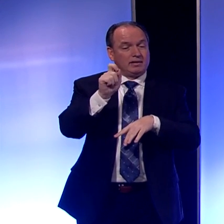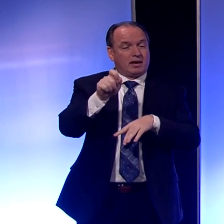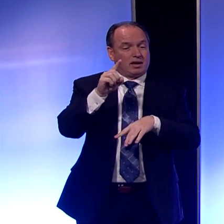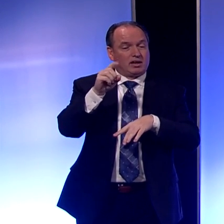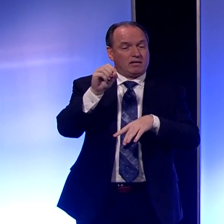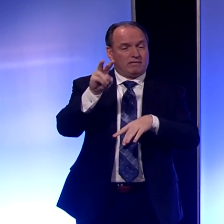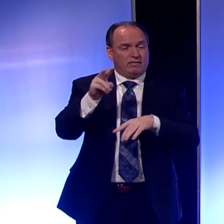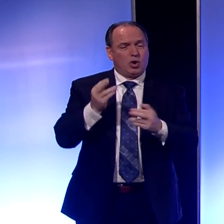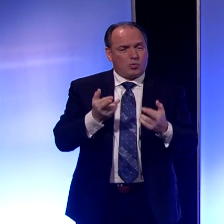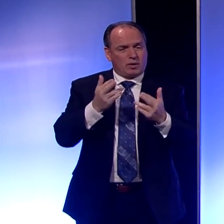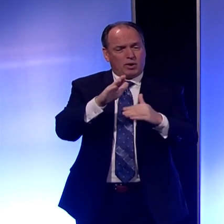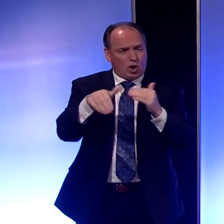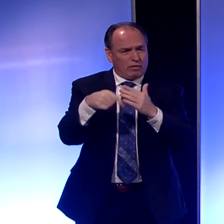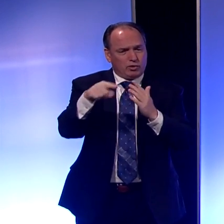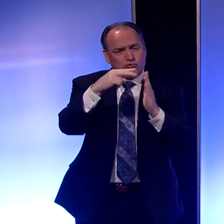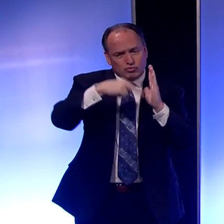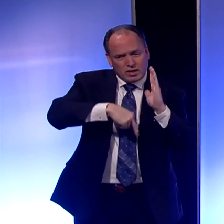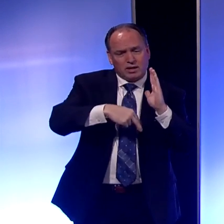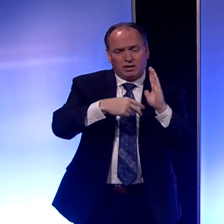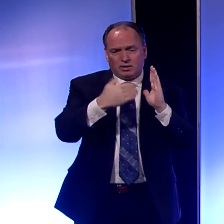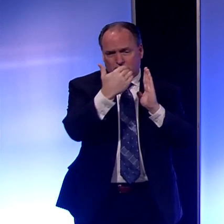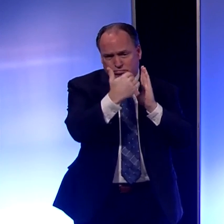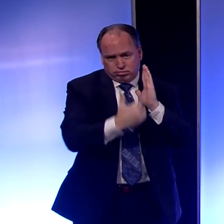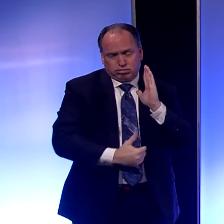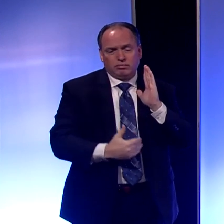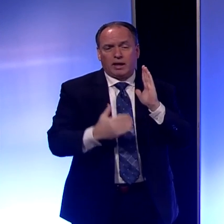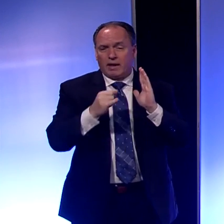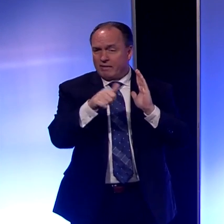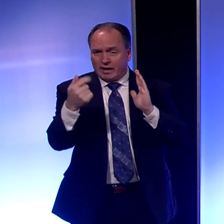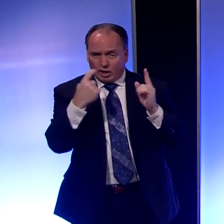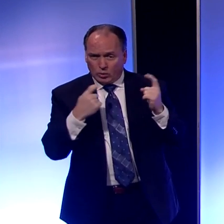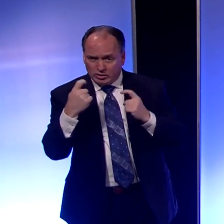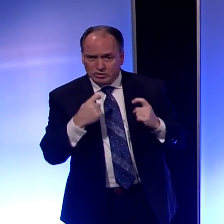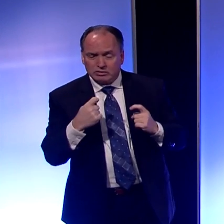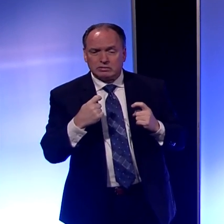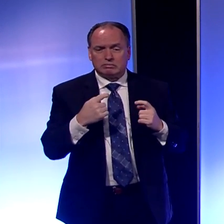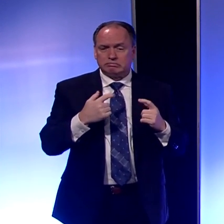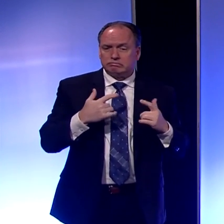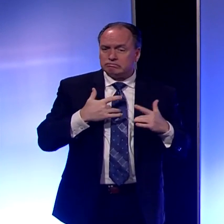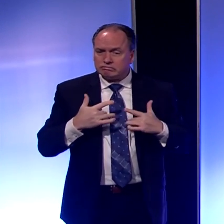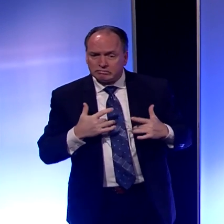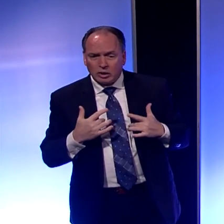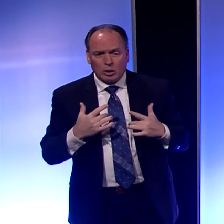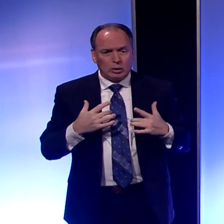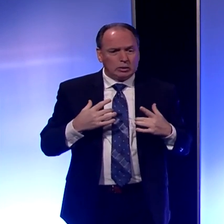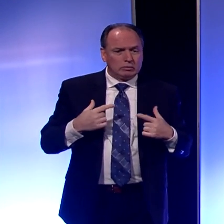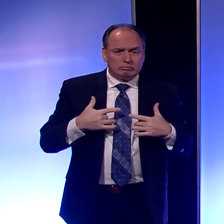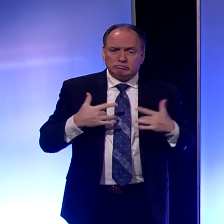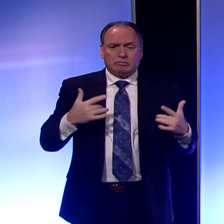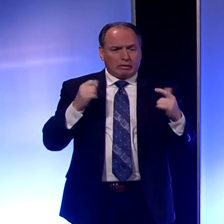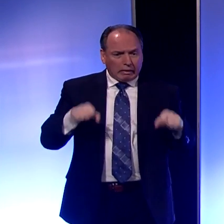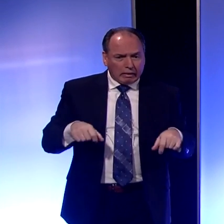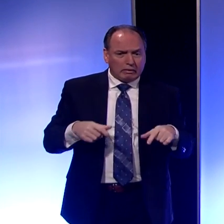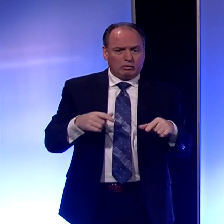recommend you all look at those if you have any questions about what you can and cannot do. And lastly,